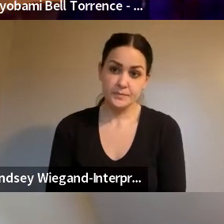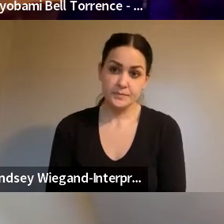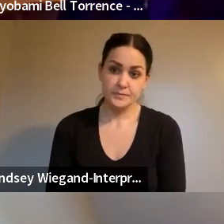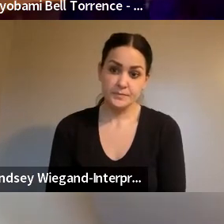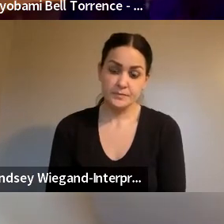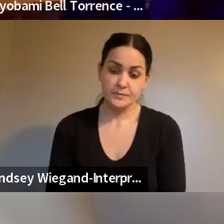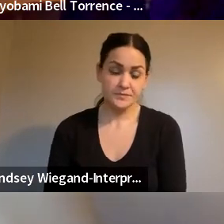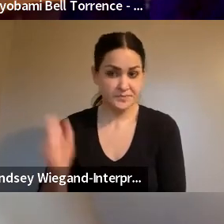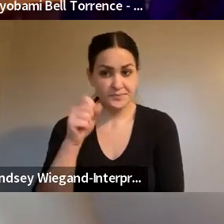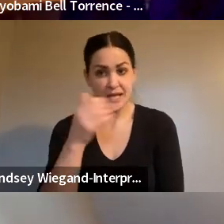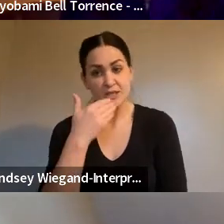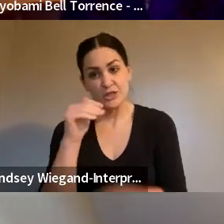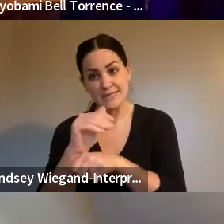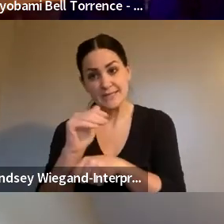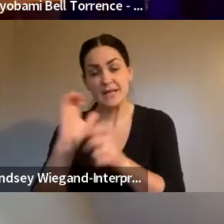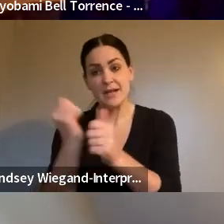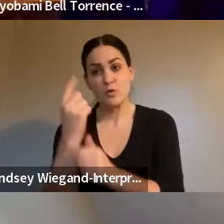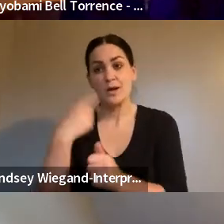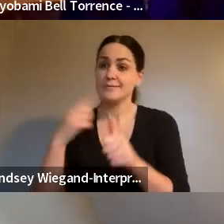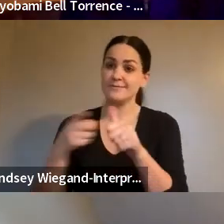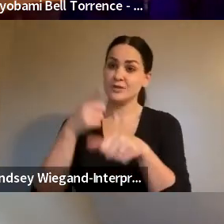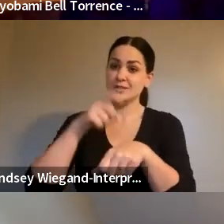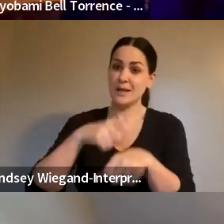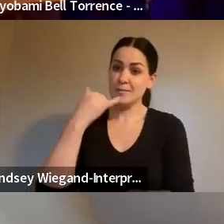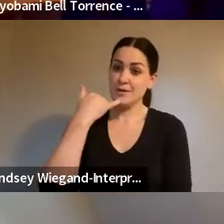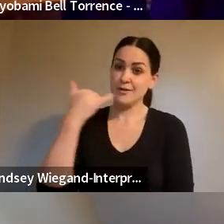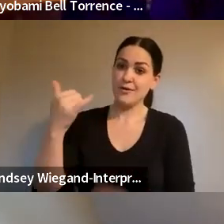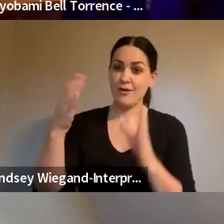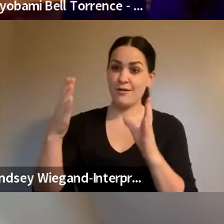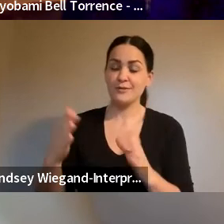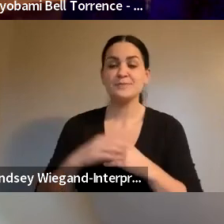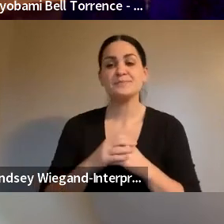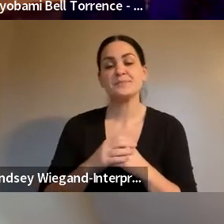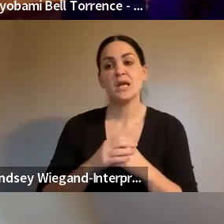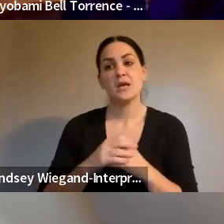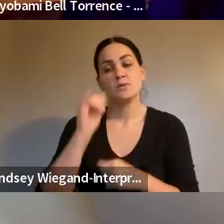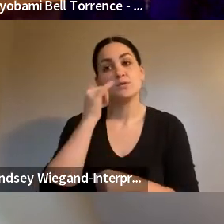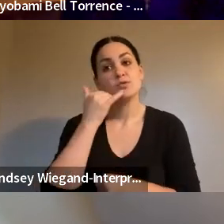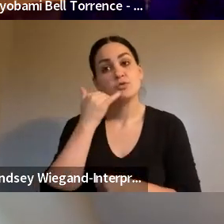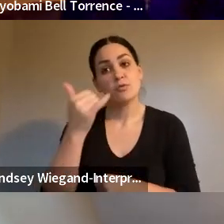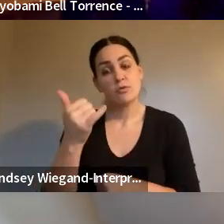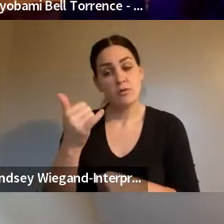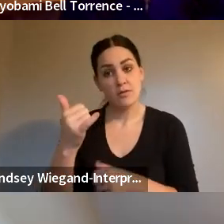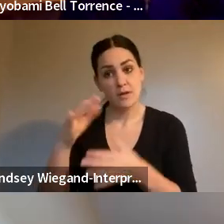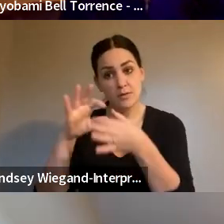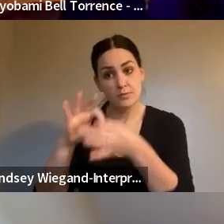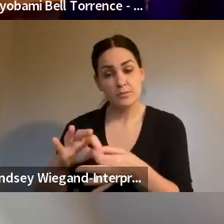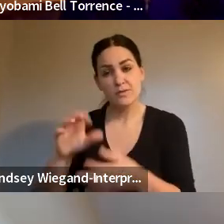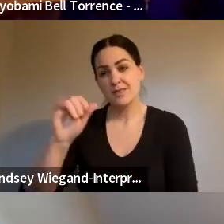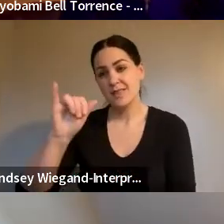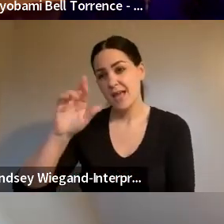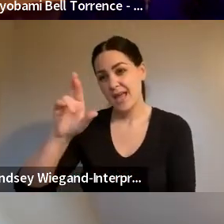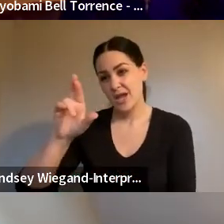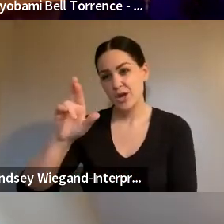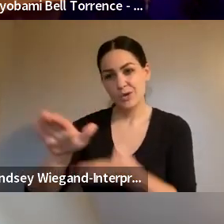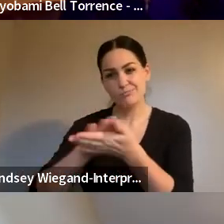Yes, good evening, everyone. First time caller. was calling in regards to air purification on the buses. I'm